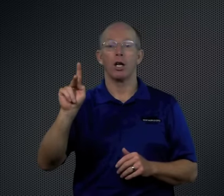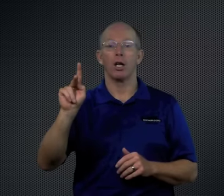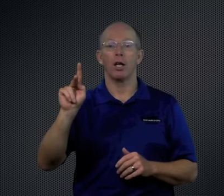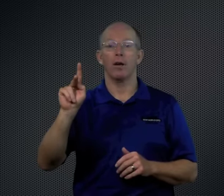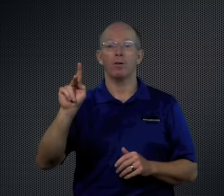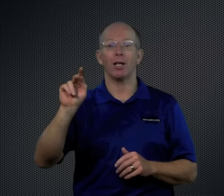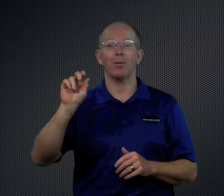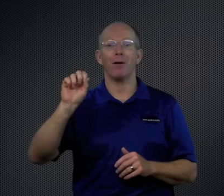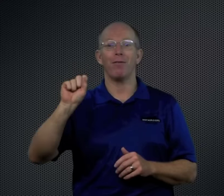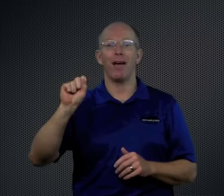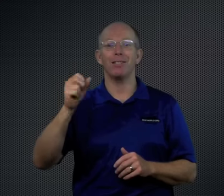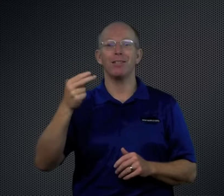That was a little bit faster.